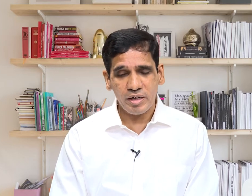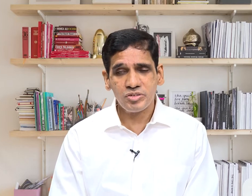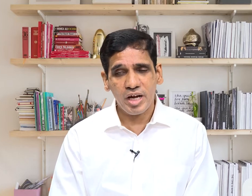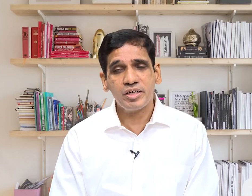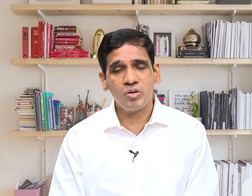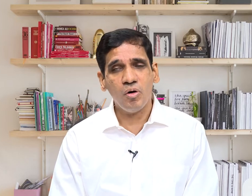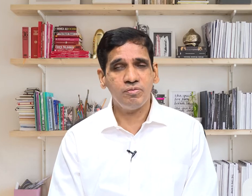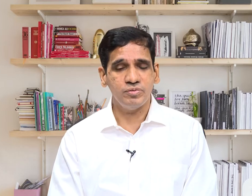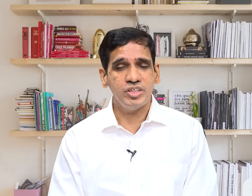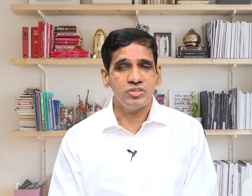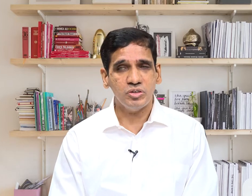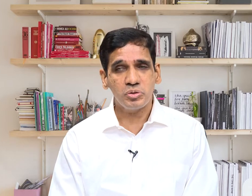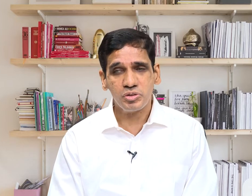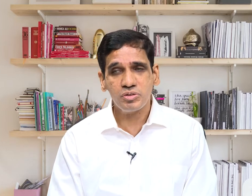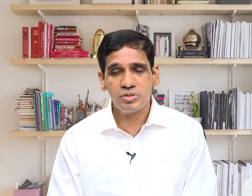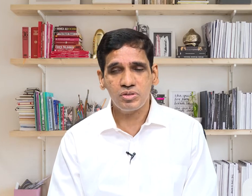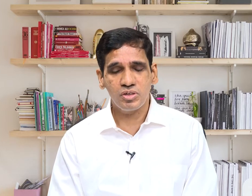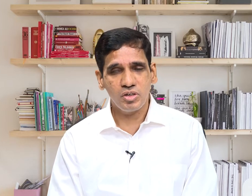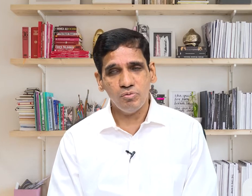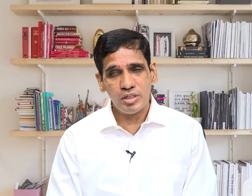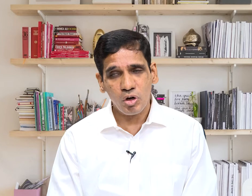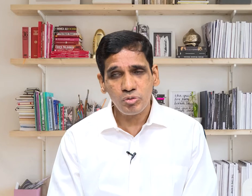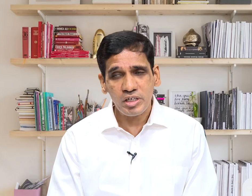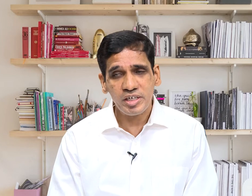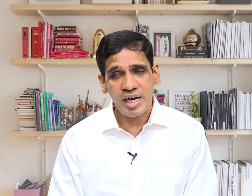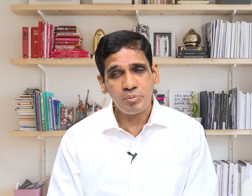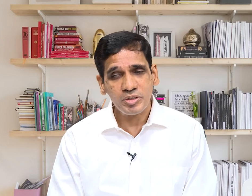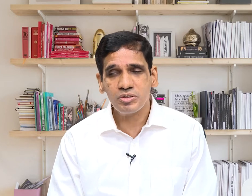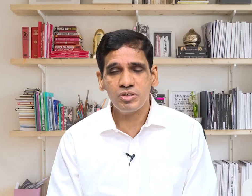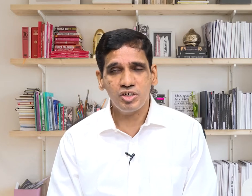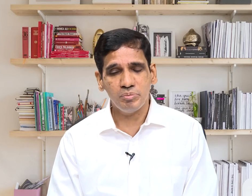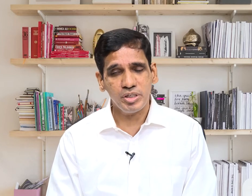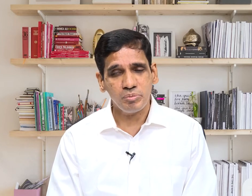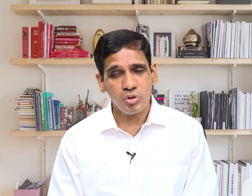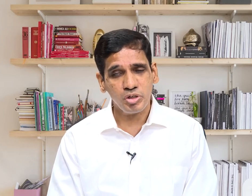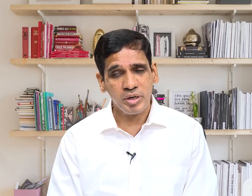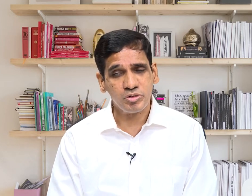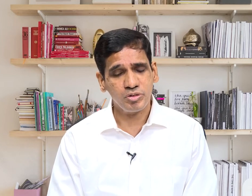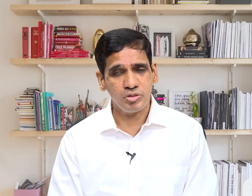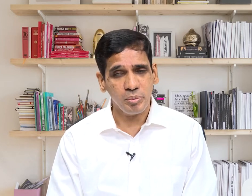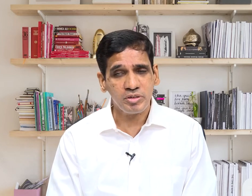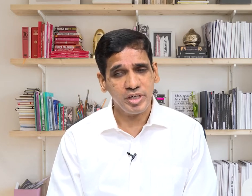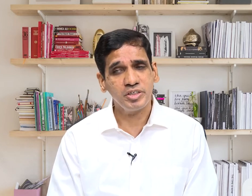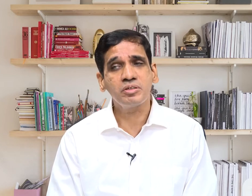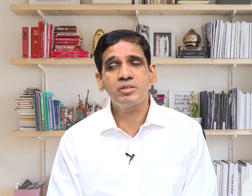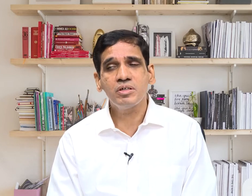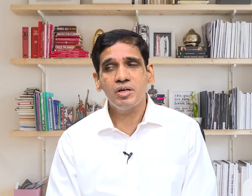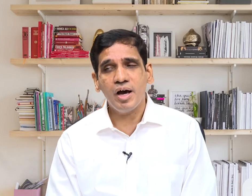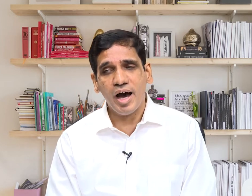understanding of these notions will not only help us be more democratic and